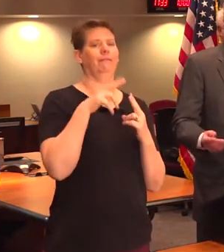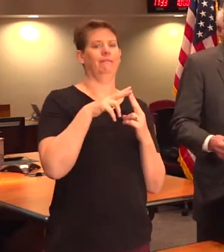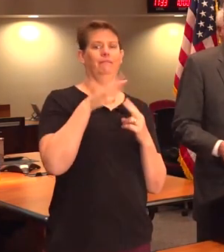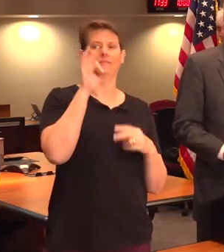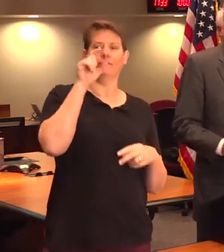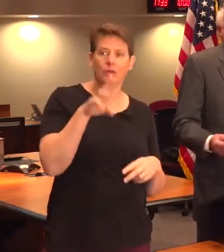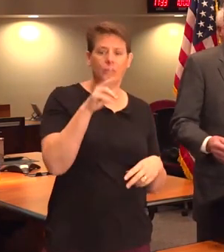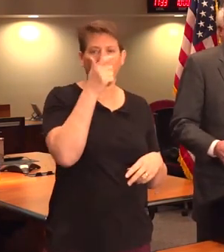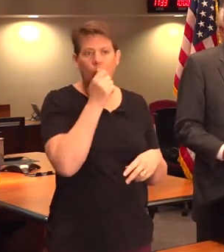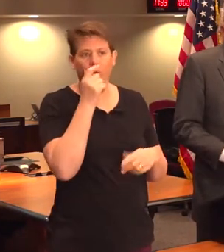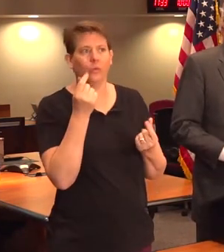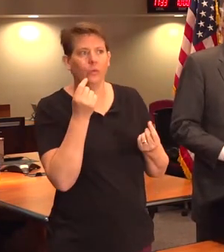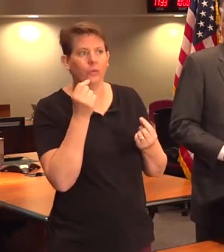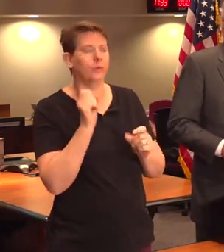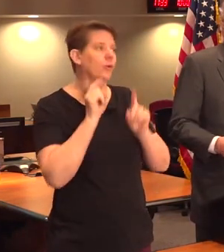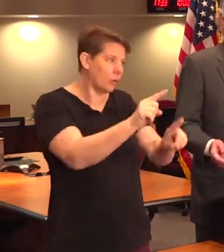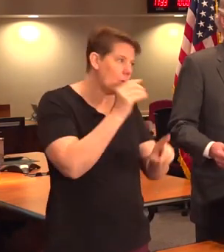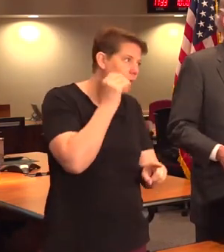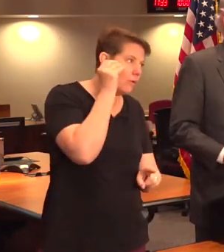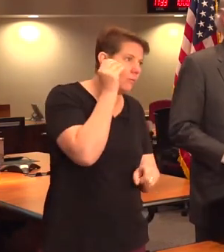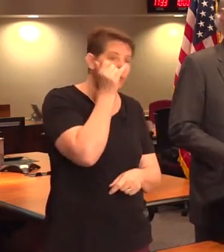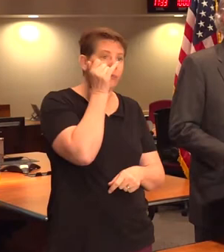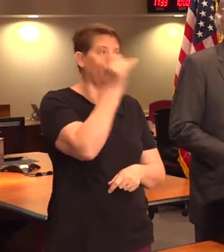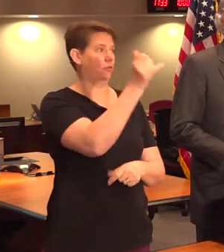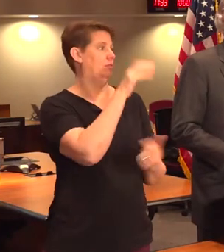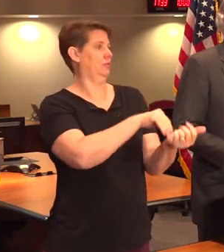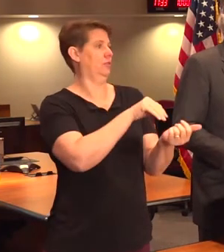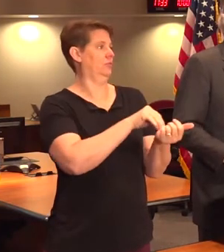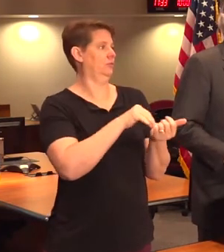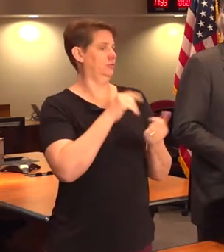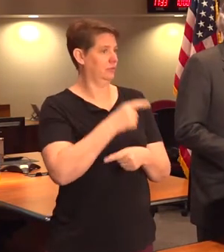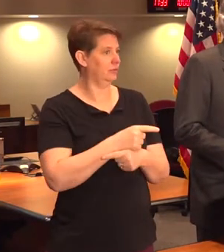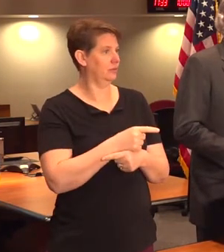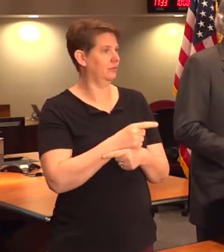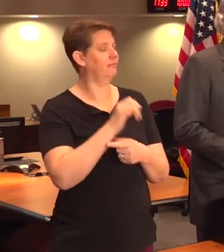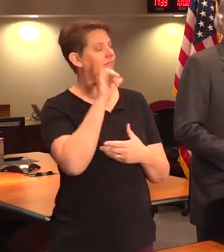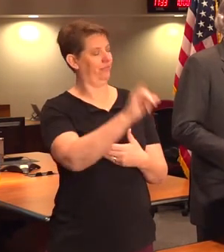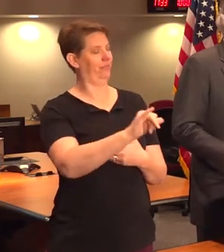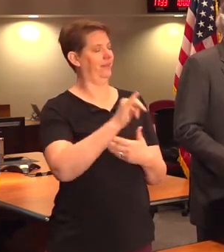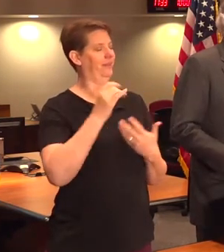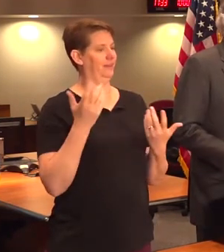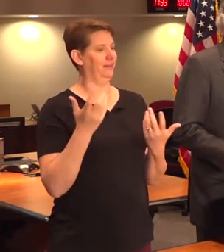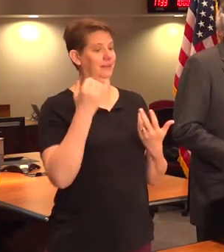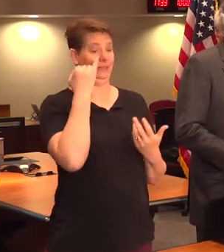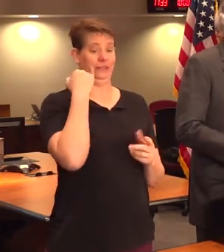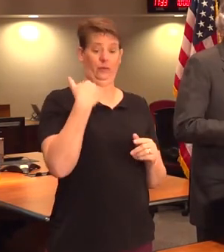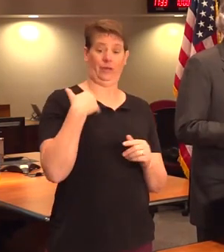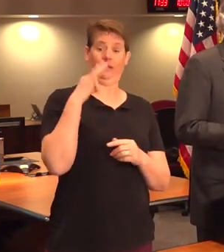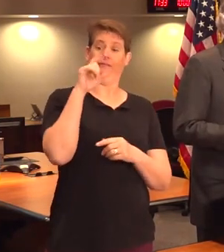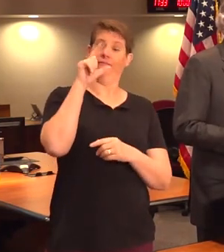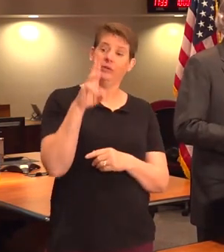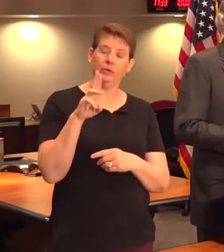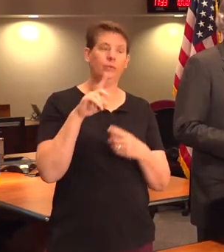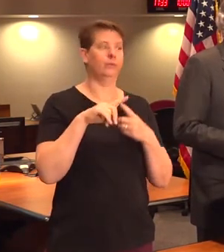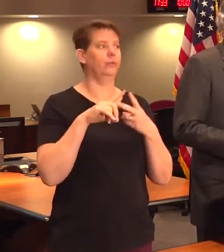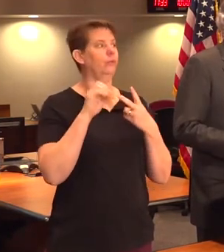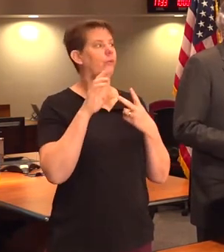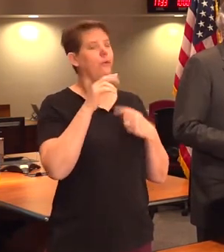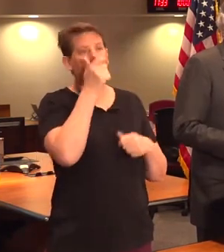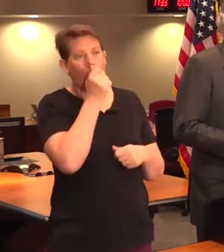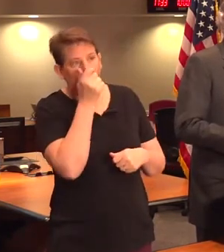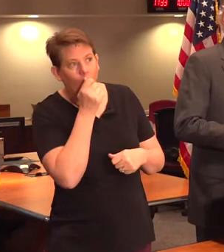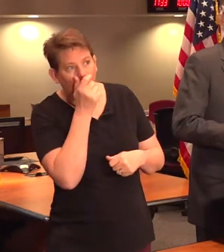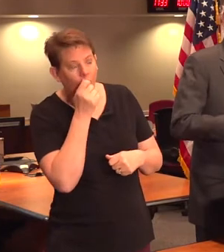cold? go home and you call your doctor, and you go home. And so that, that's what, if you have the flu or you have a bad